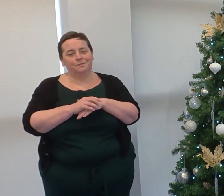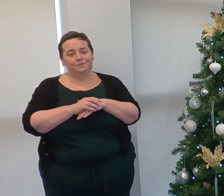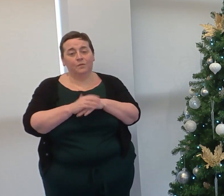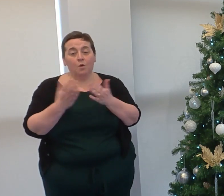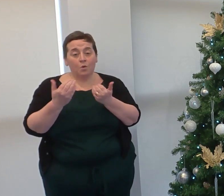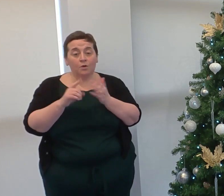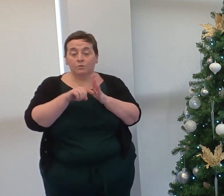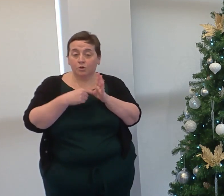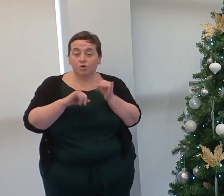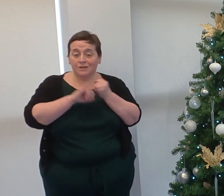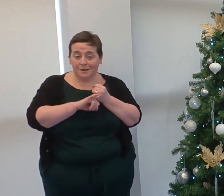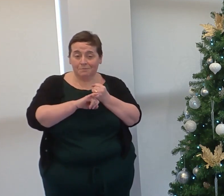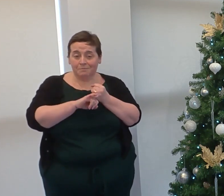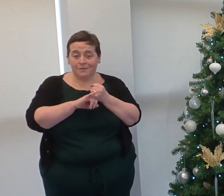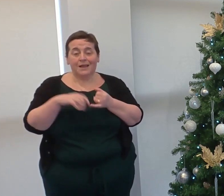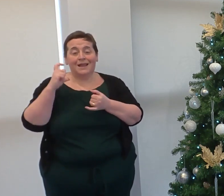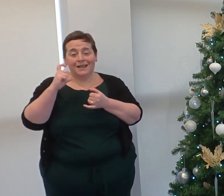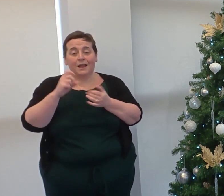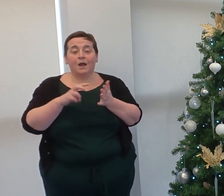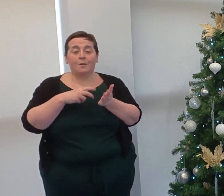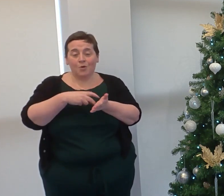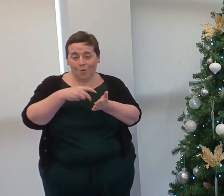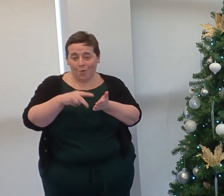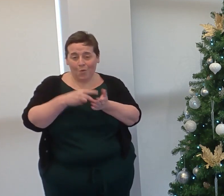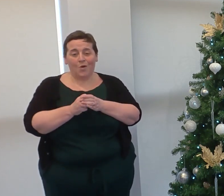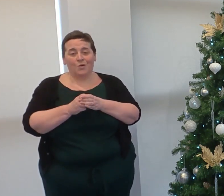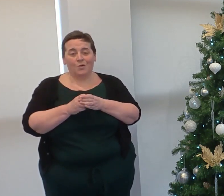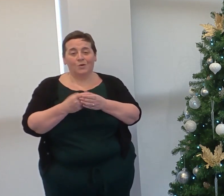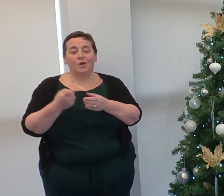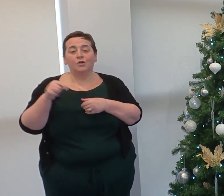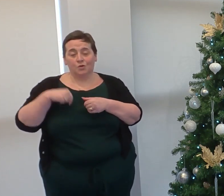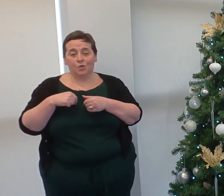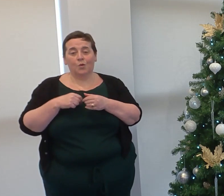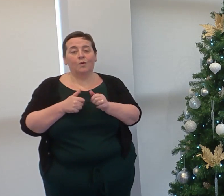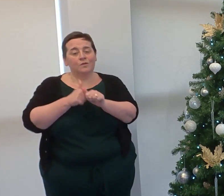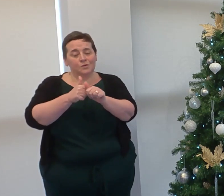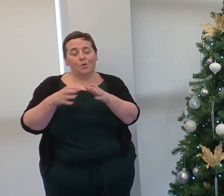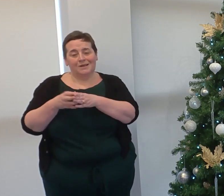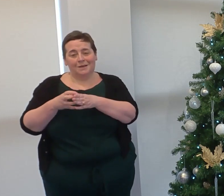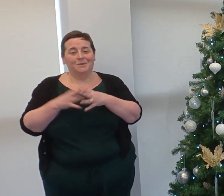We welcome Julie Sim and Cameron Walker to our Support for Learning team.